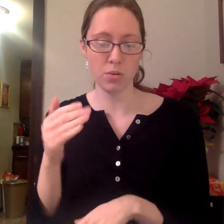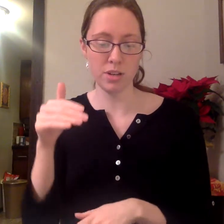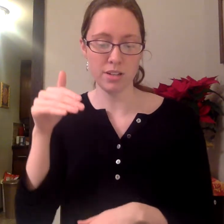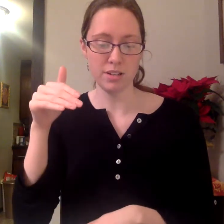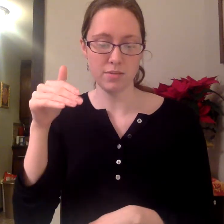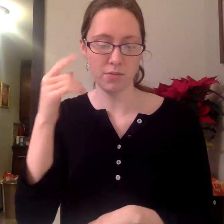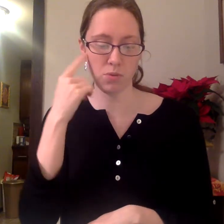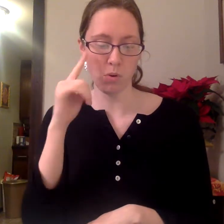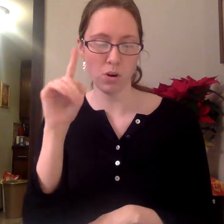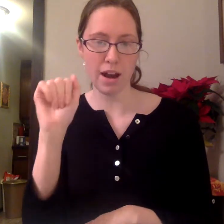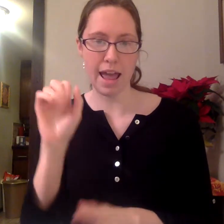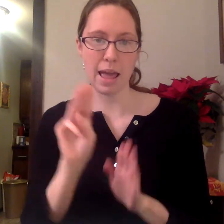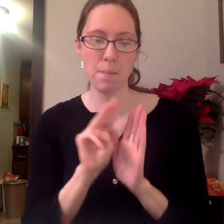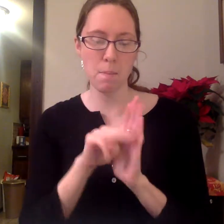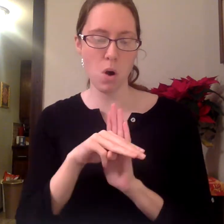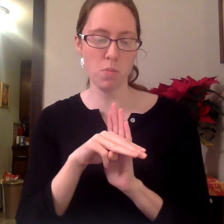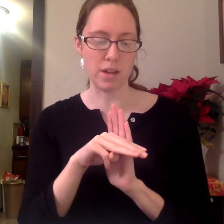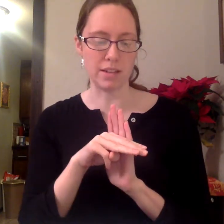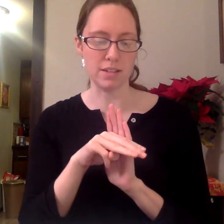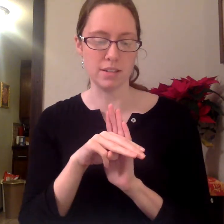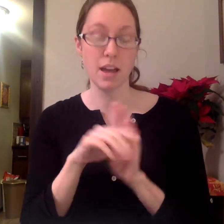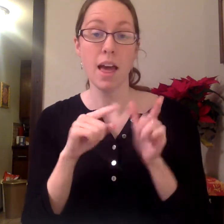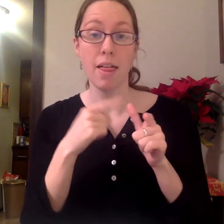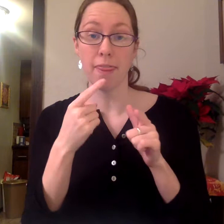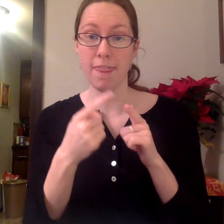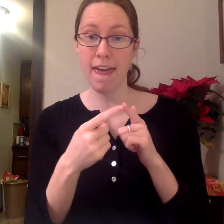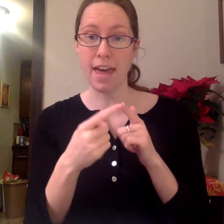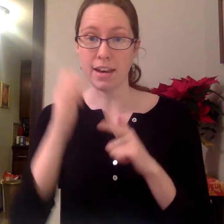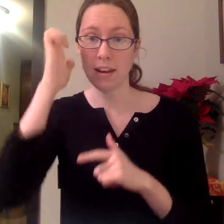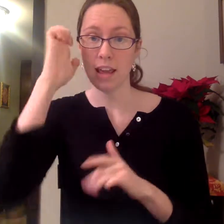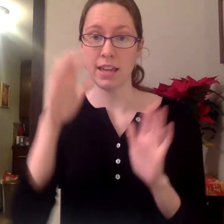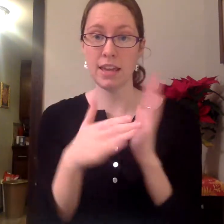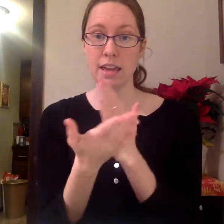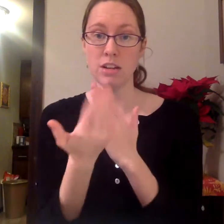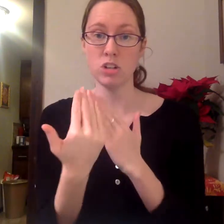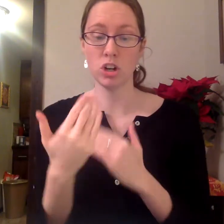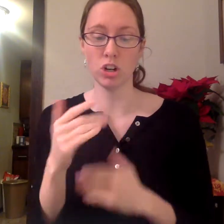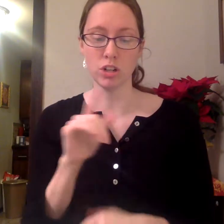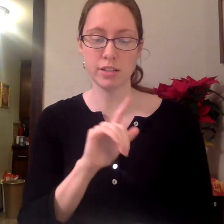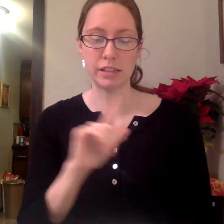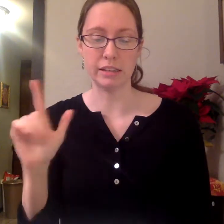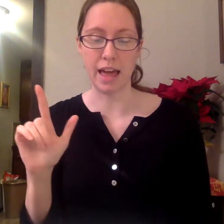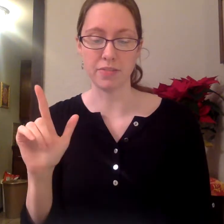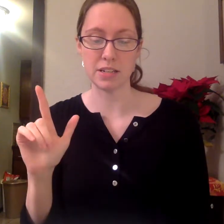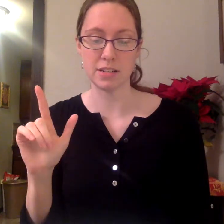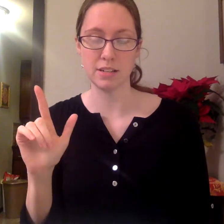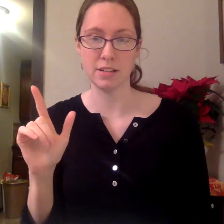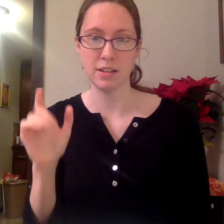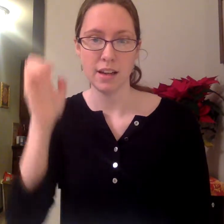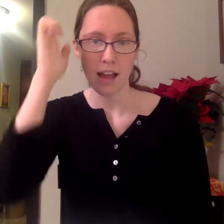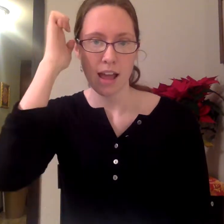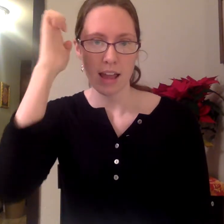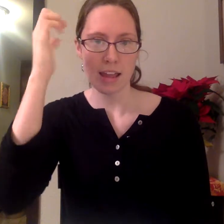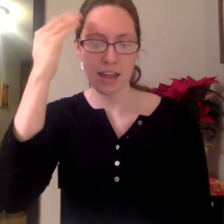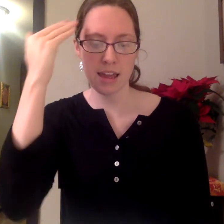for a moment, then he turned left. He